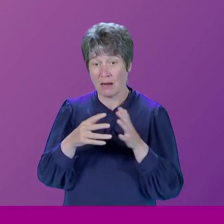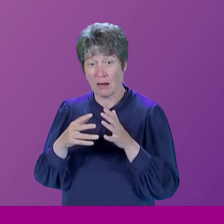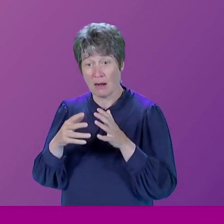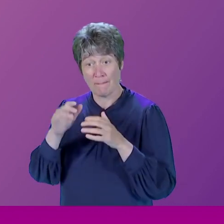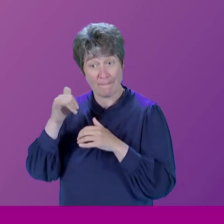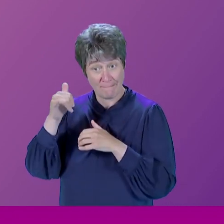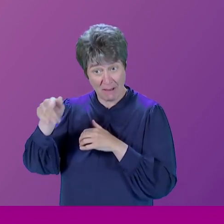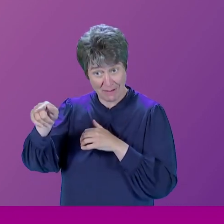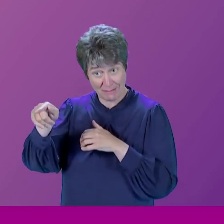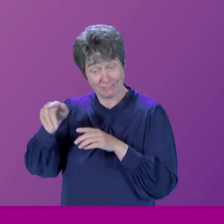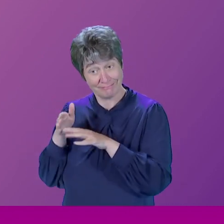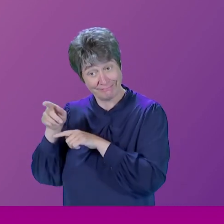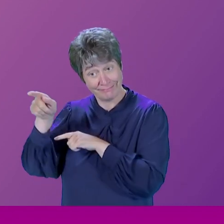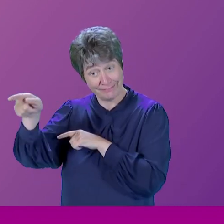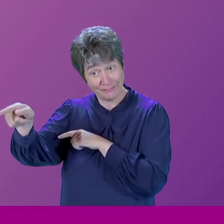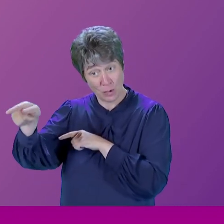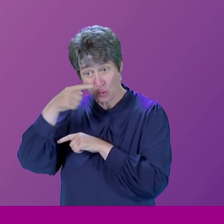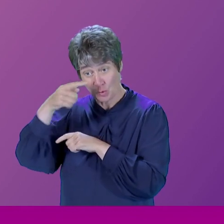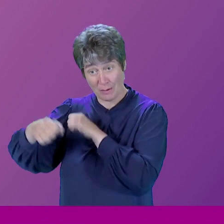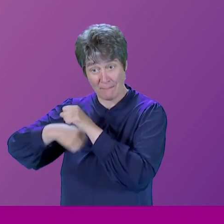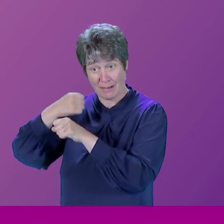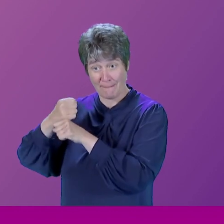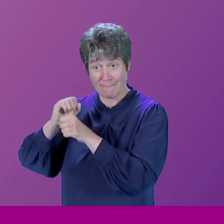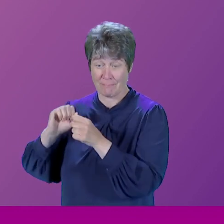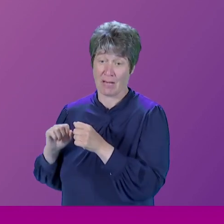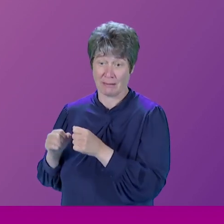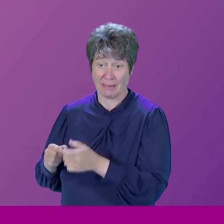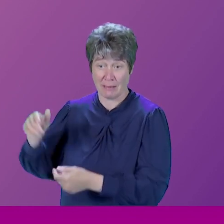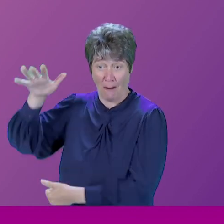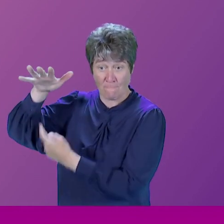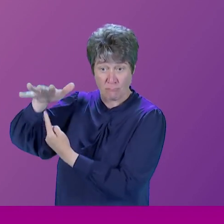Conservative Prime Minister. Would you reflect on that at all, Michael?